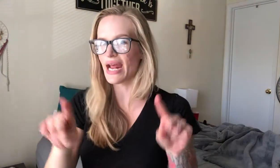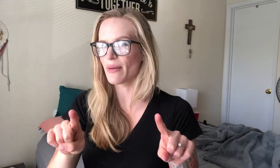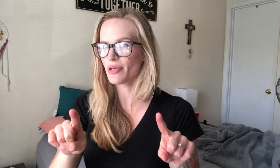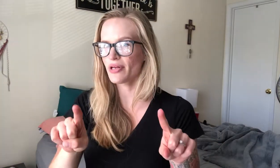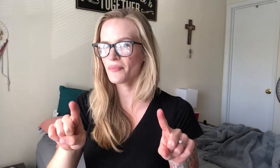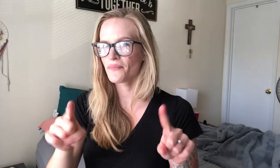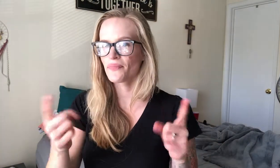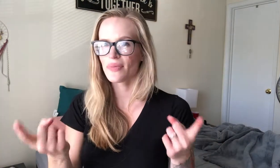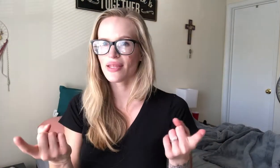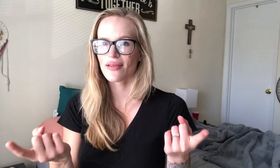happen.